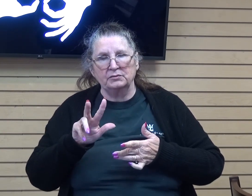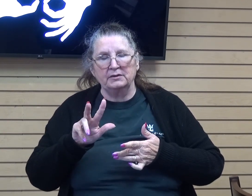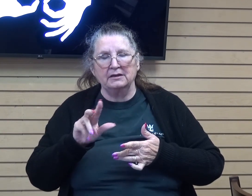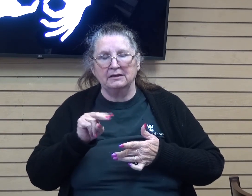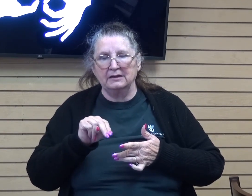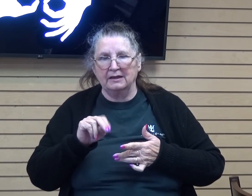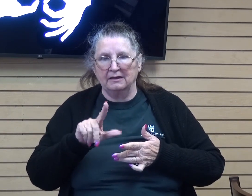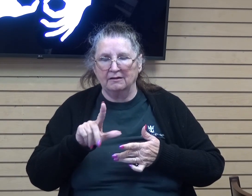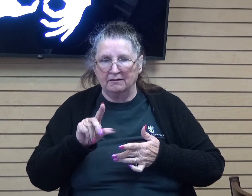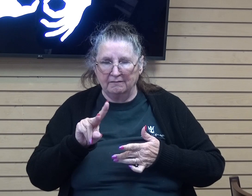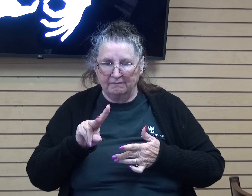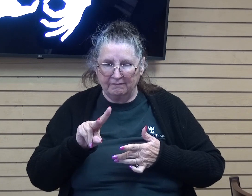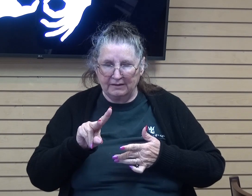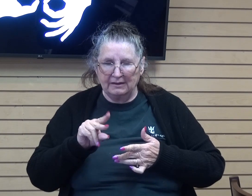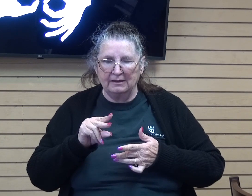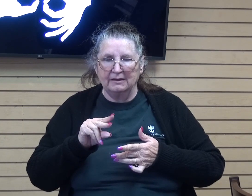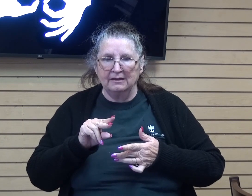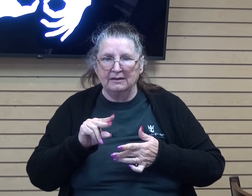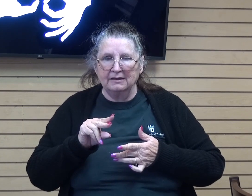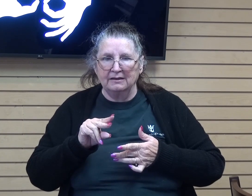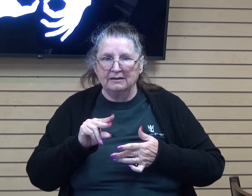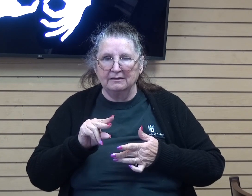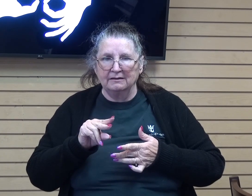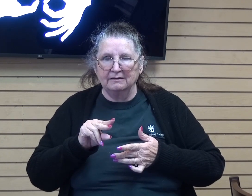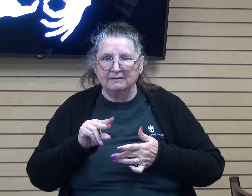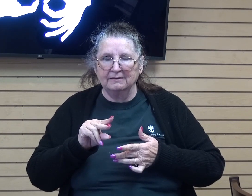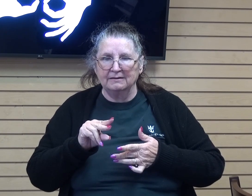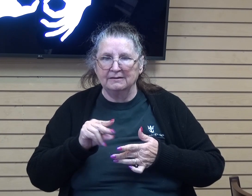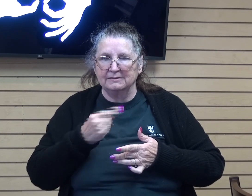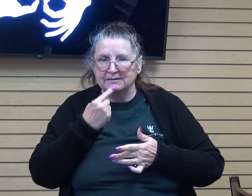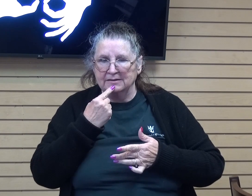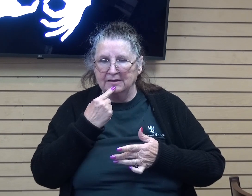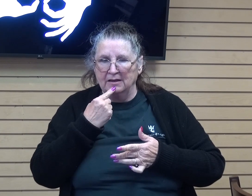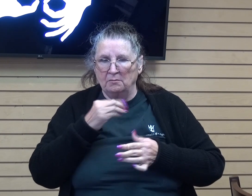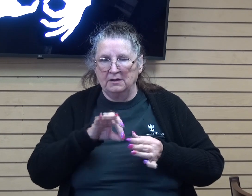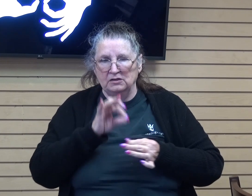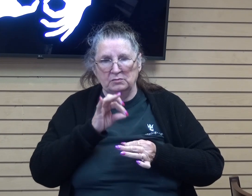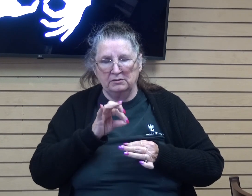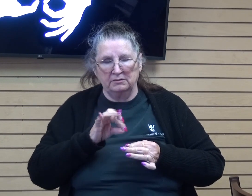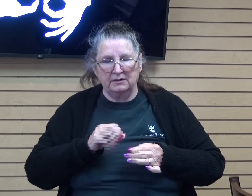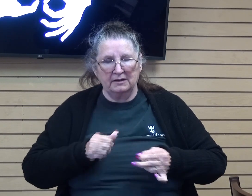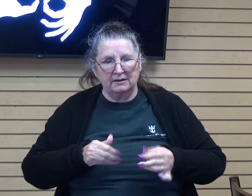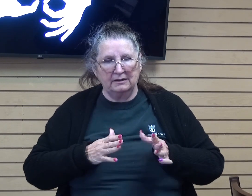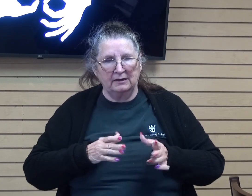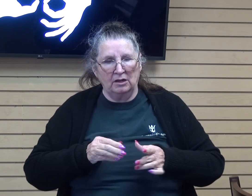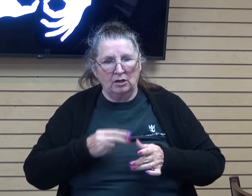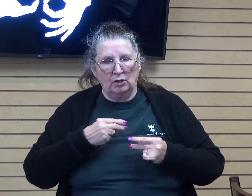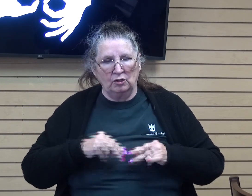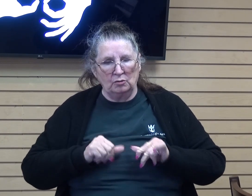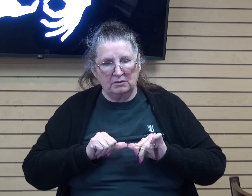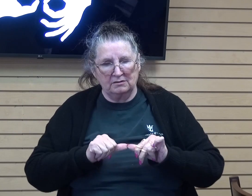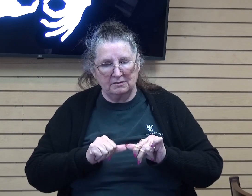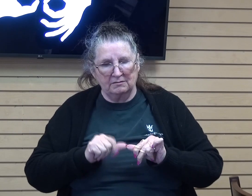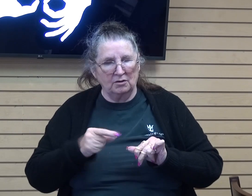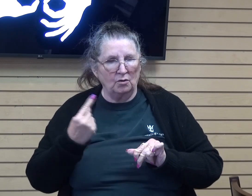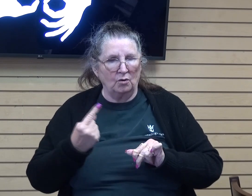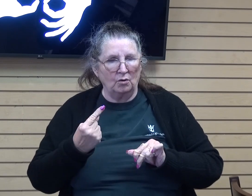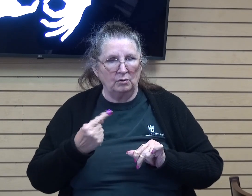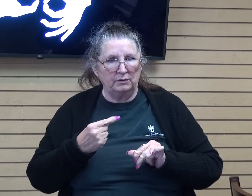my spirit will not put up with humans for such a long time as they are only mortal flesh. In the